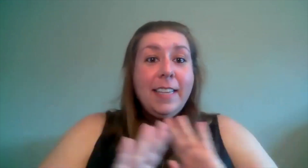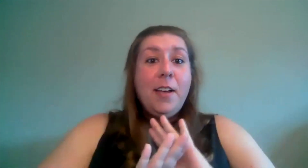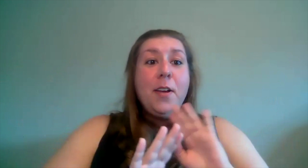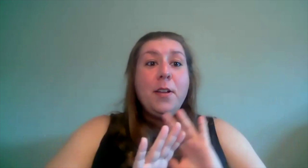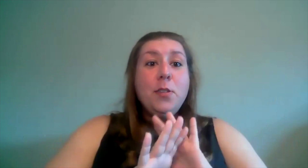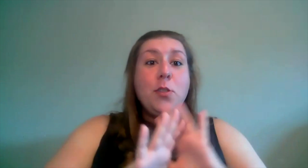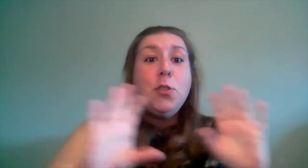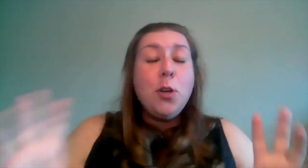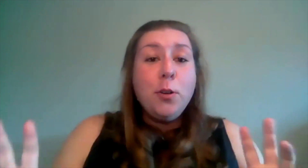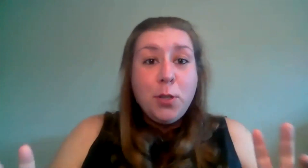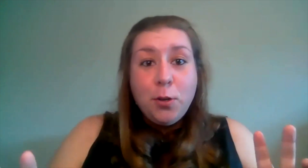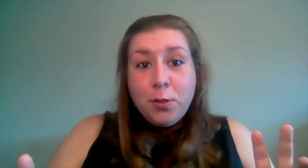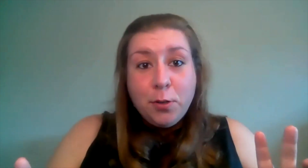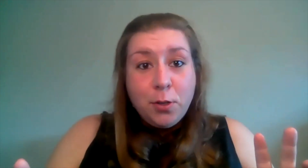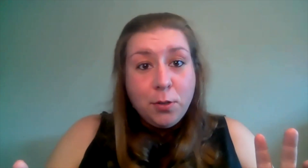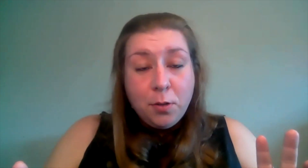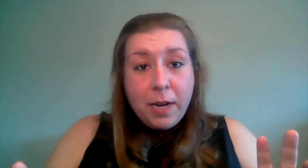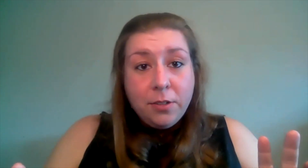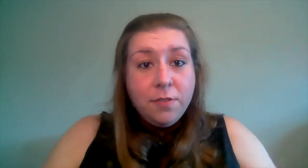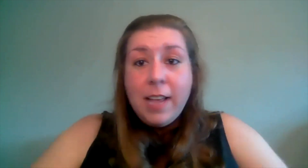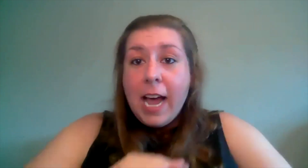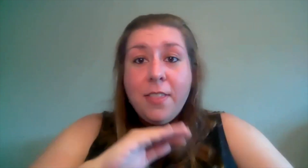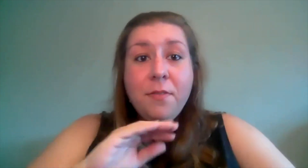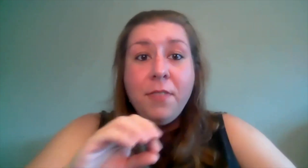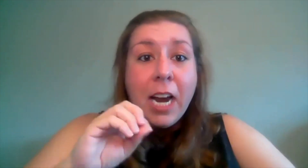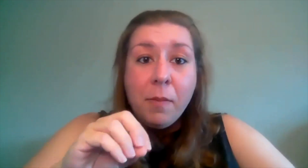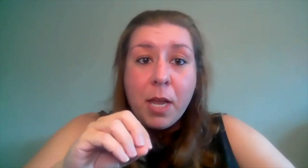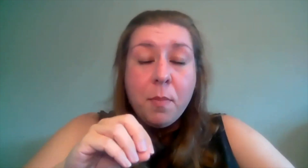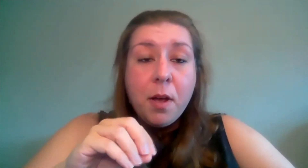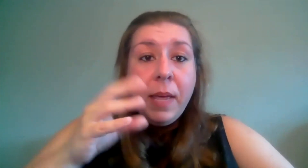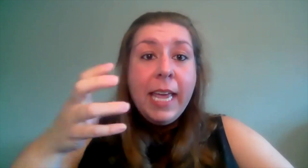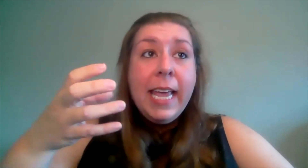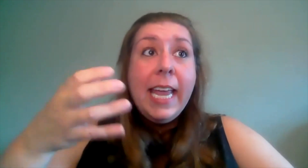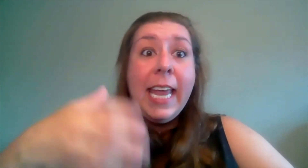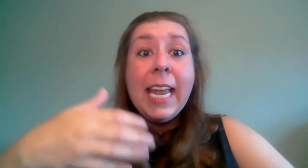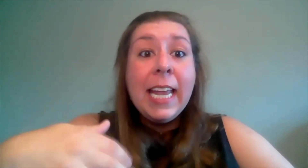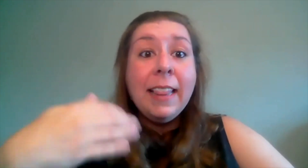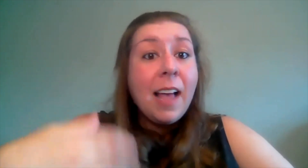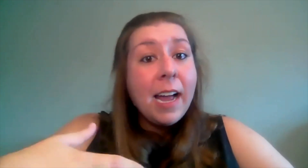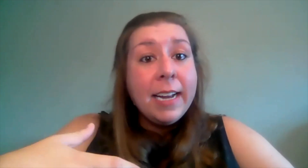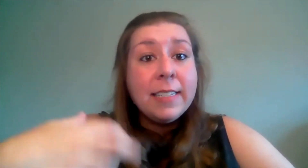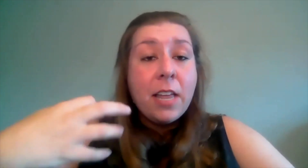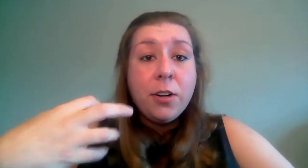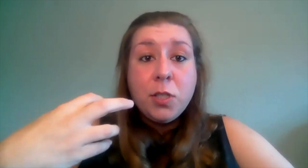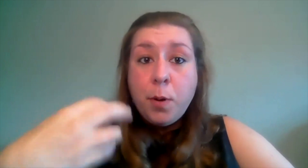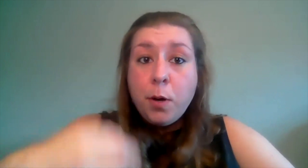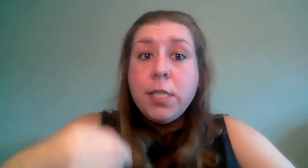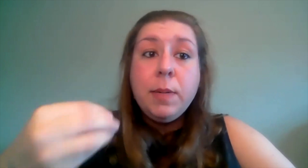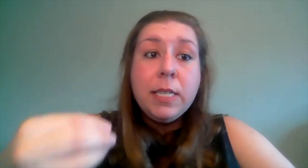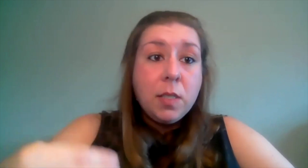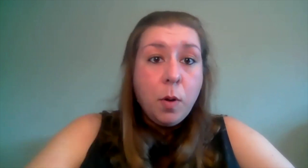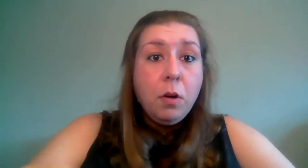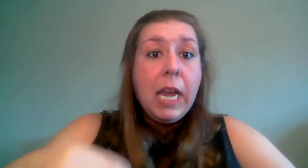so so so so so much at the very minimum any lines that are supposed to be spoken